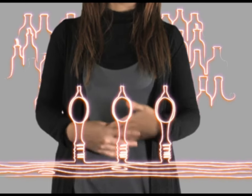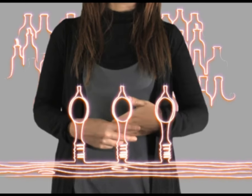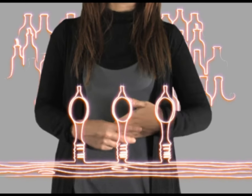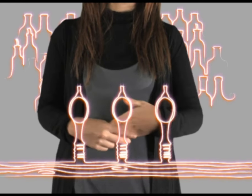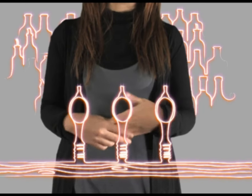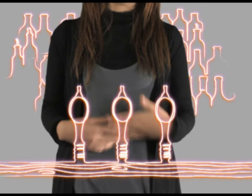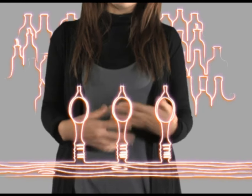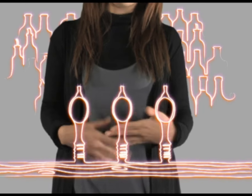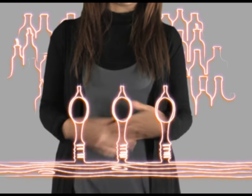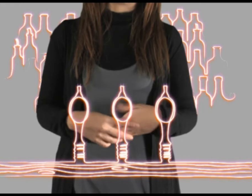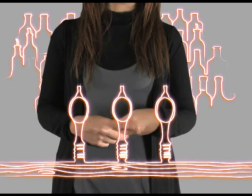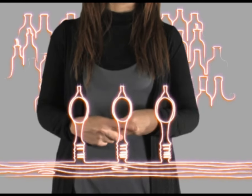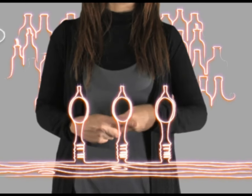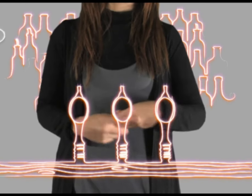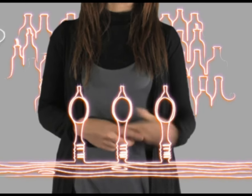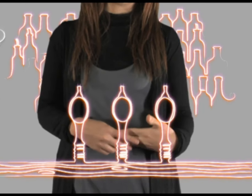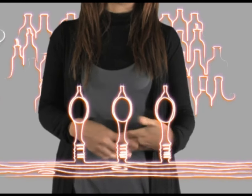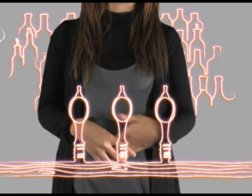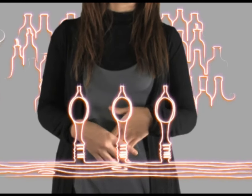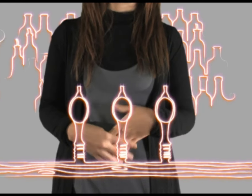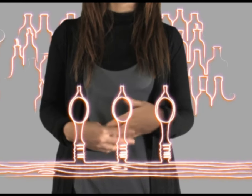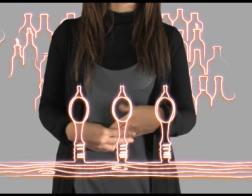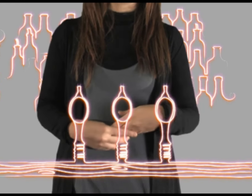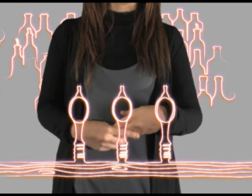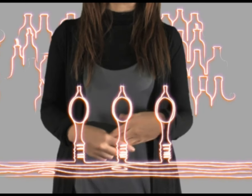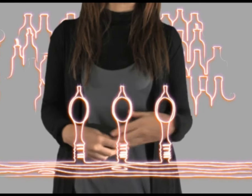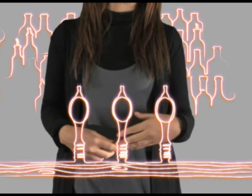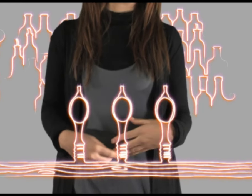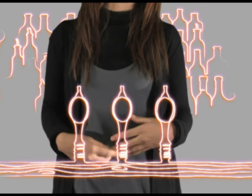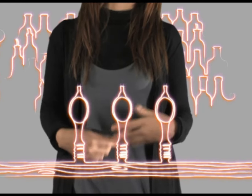I need the money and I'm a student and I'm living on my own now.